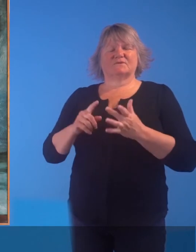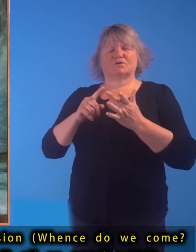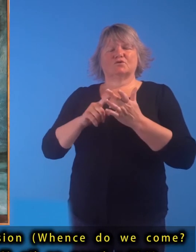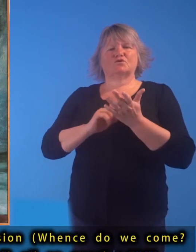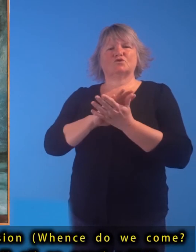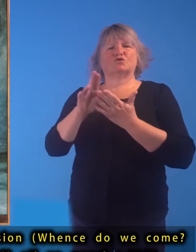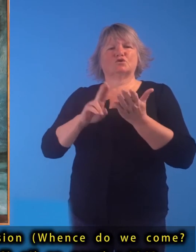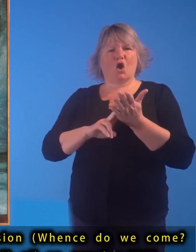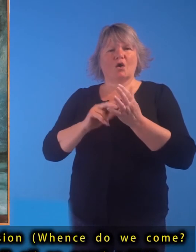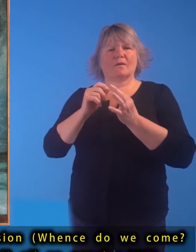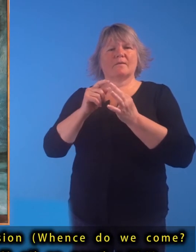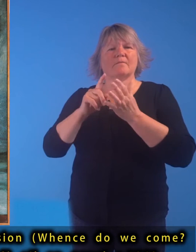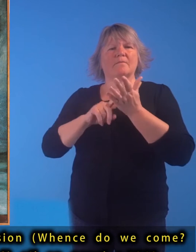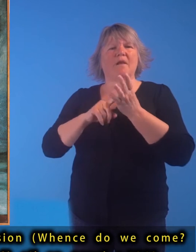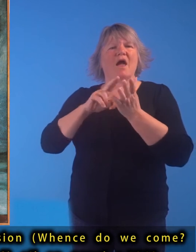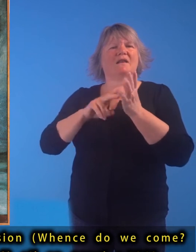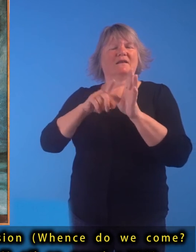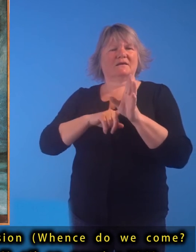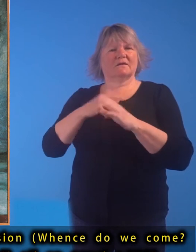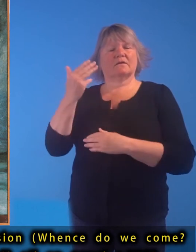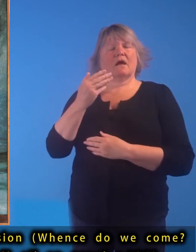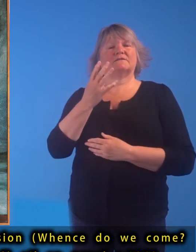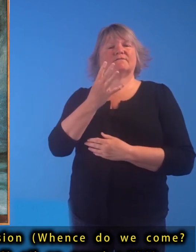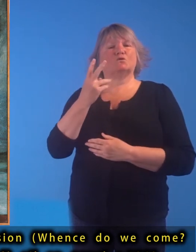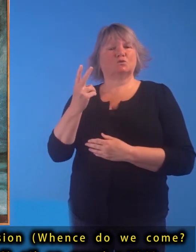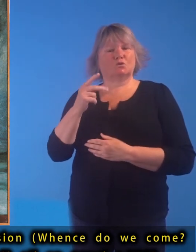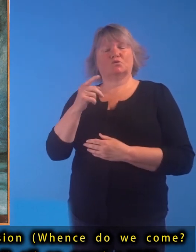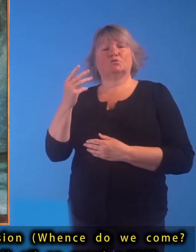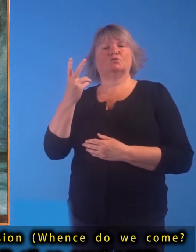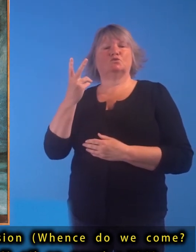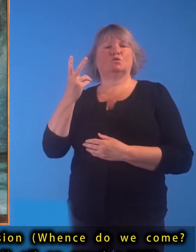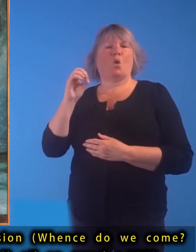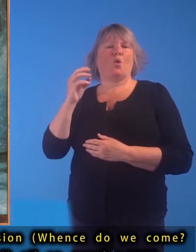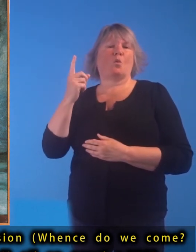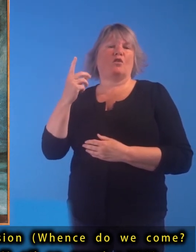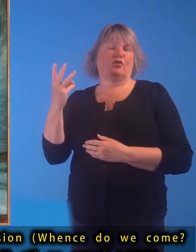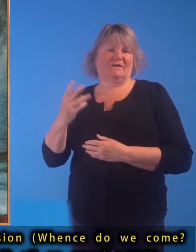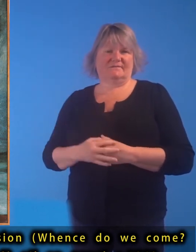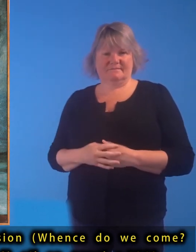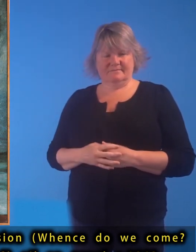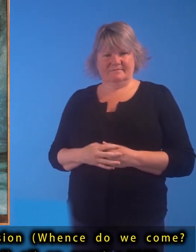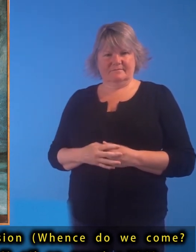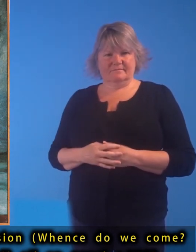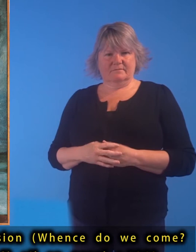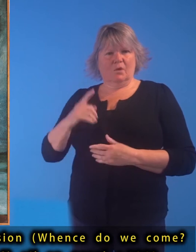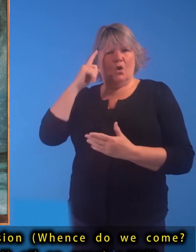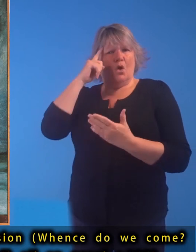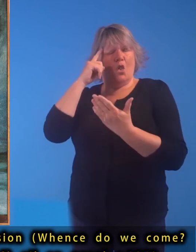John Bellany Bellany 1942-2013 The Obsession